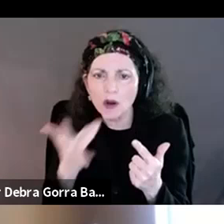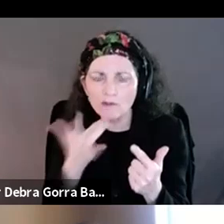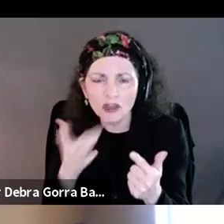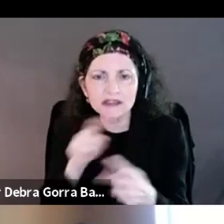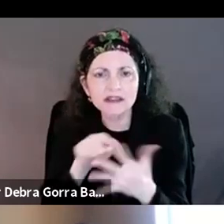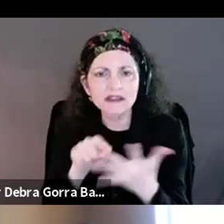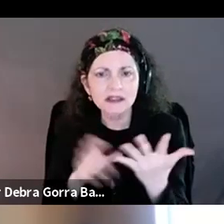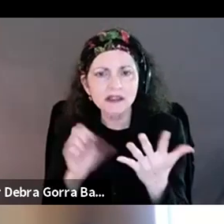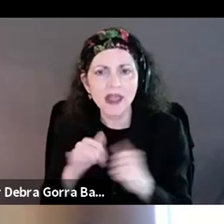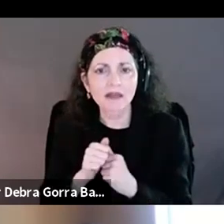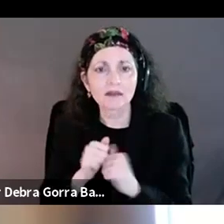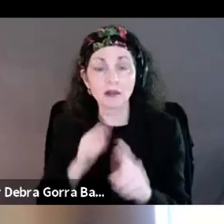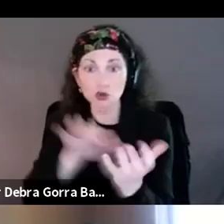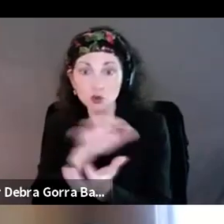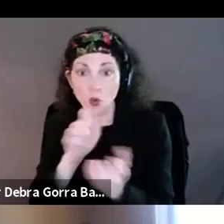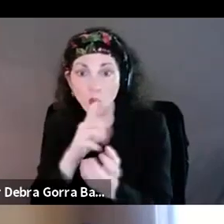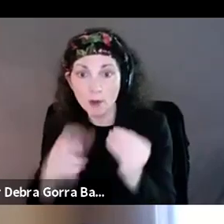Storm, did you want to add to that?